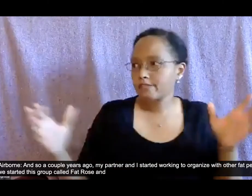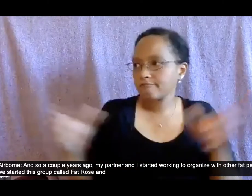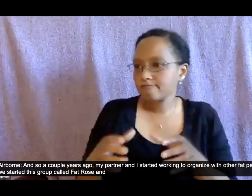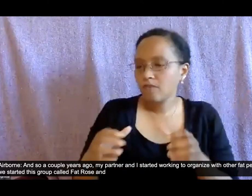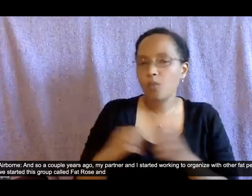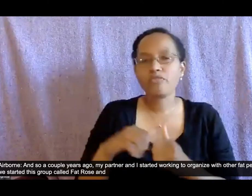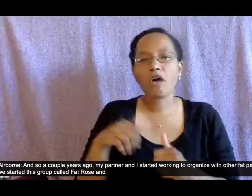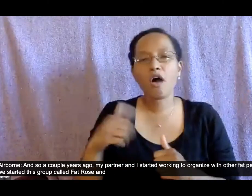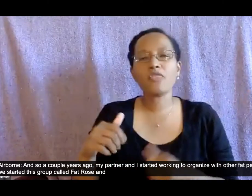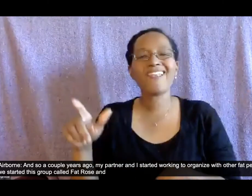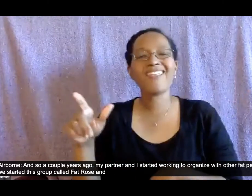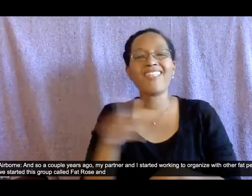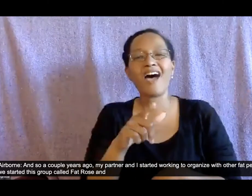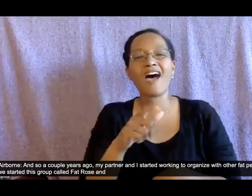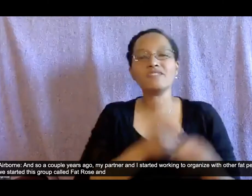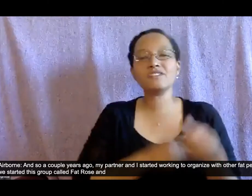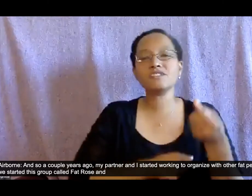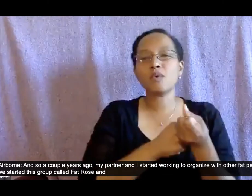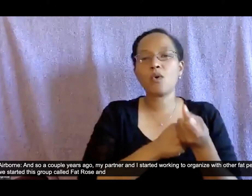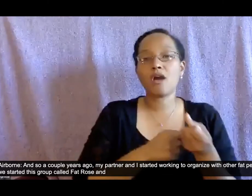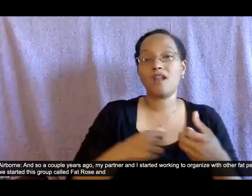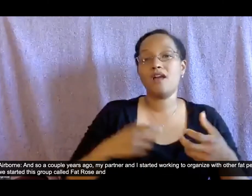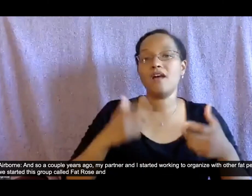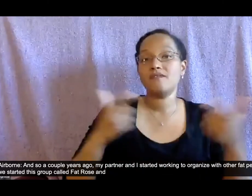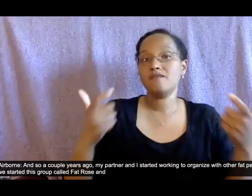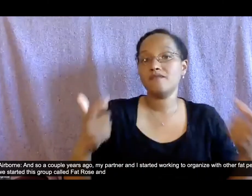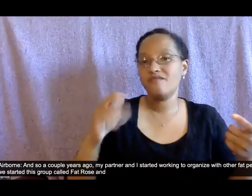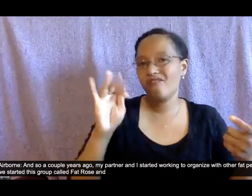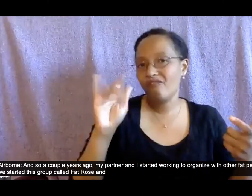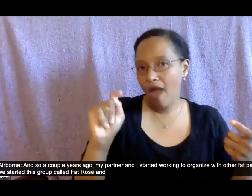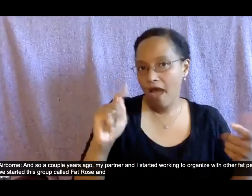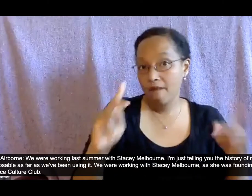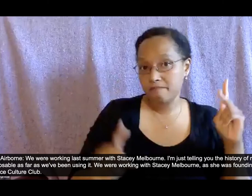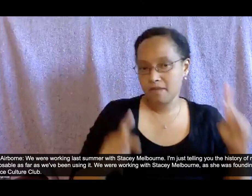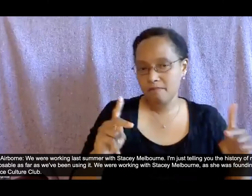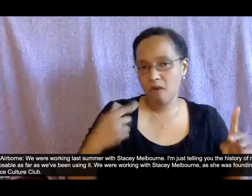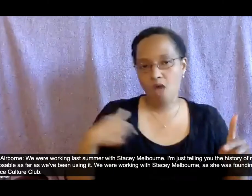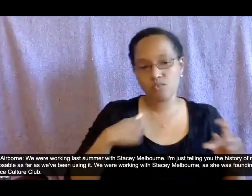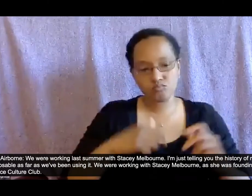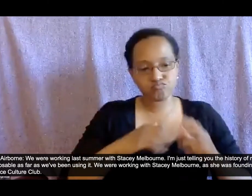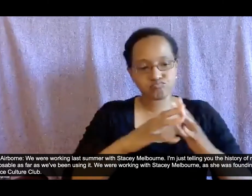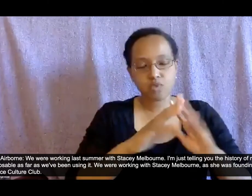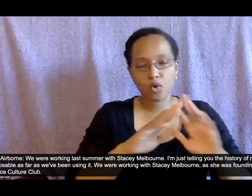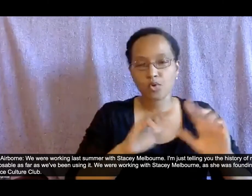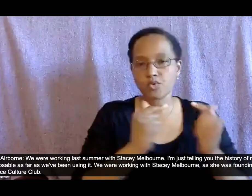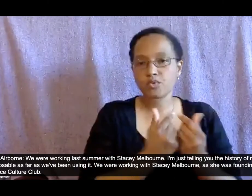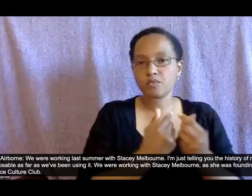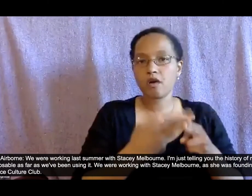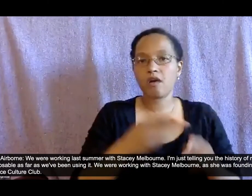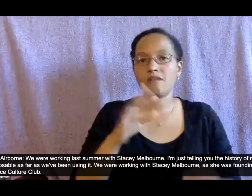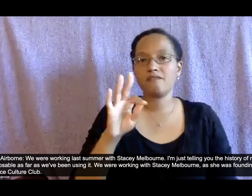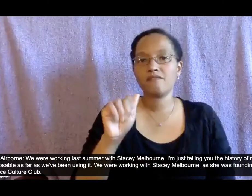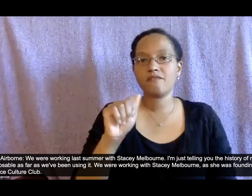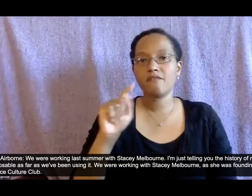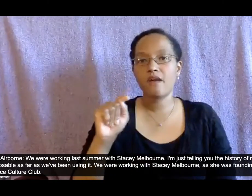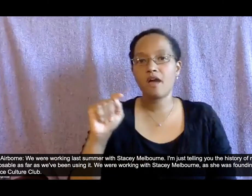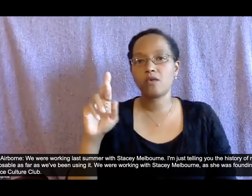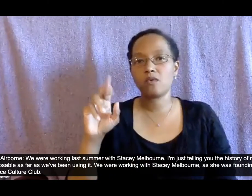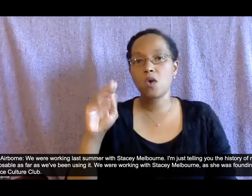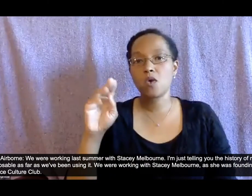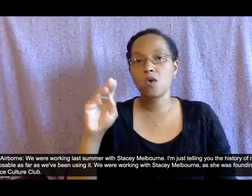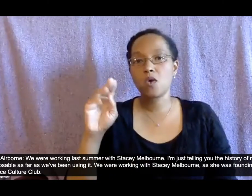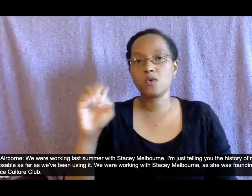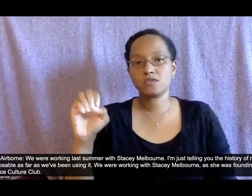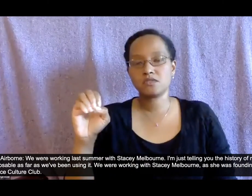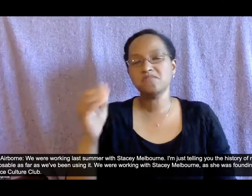we started this group called fat rose and we were working last summer with stacy milburn I'm just telling you the